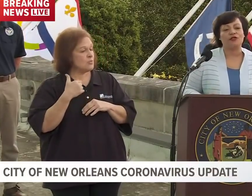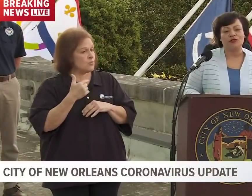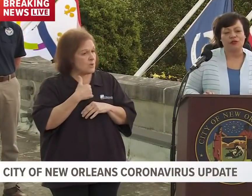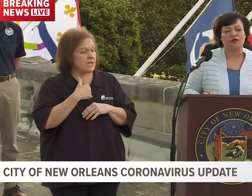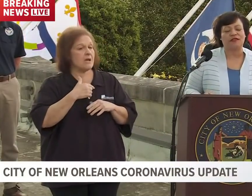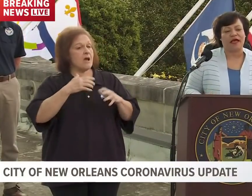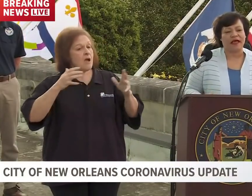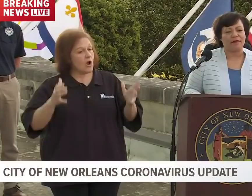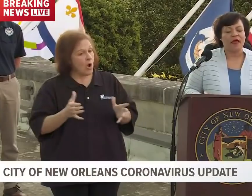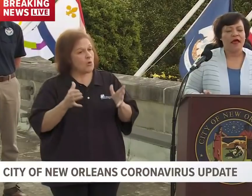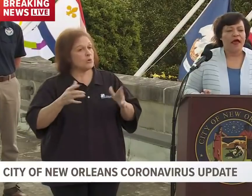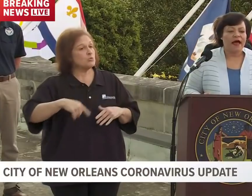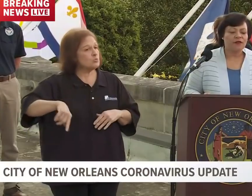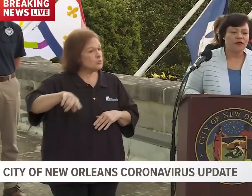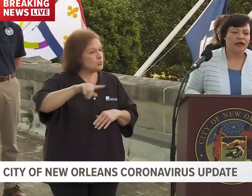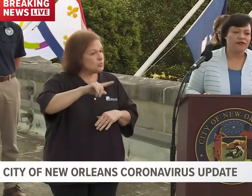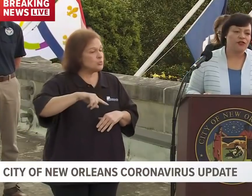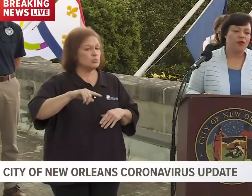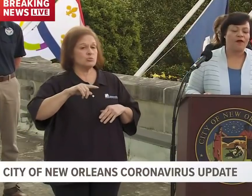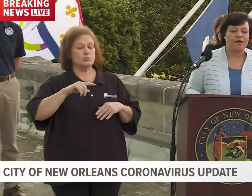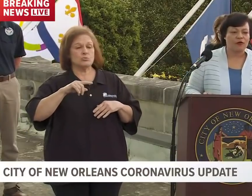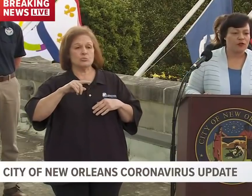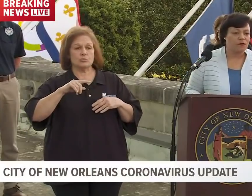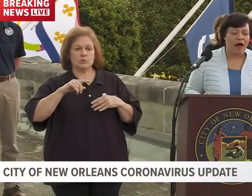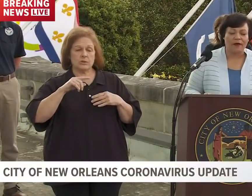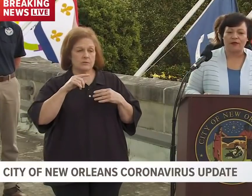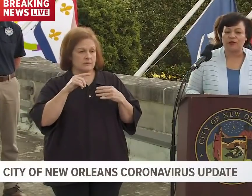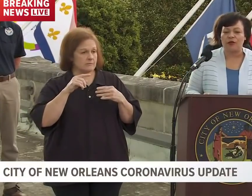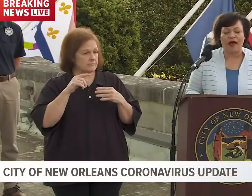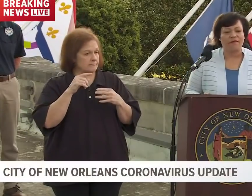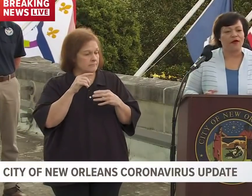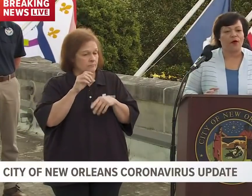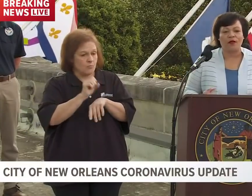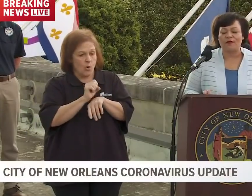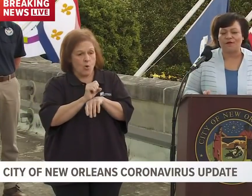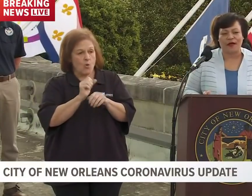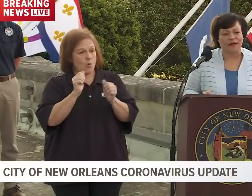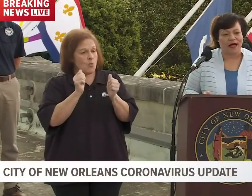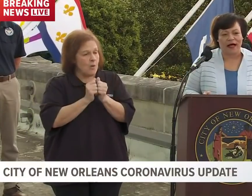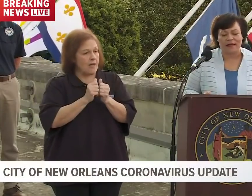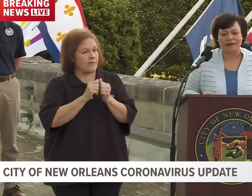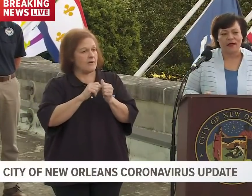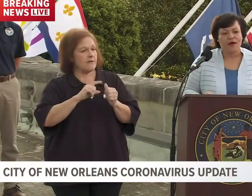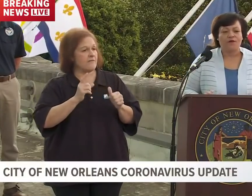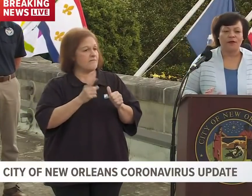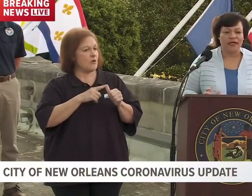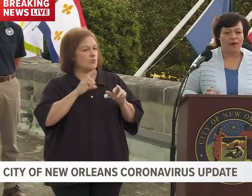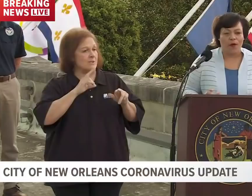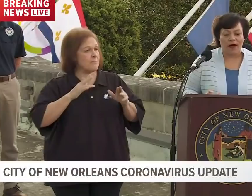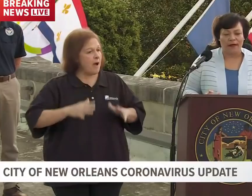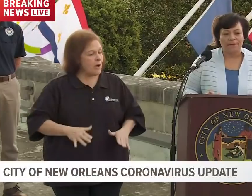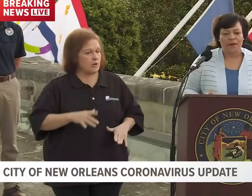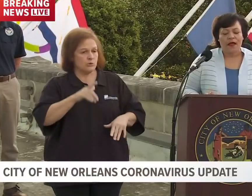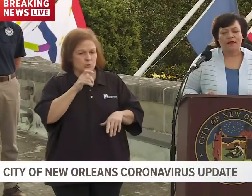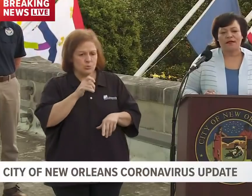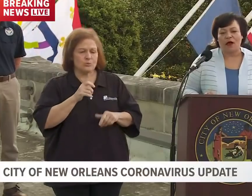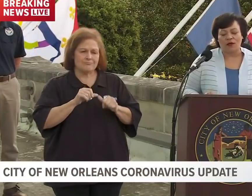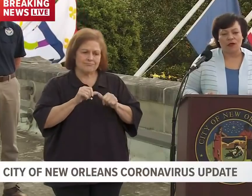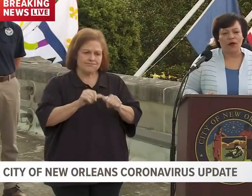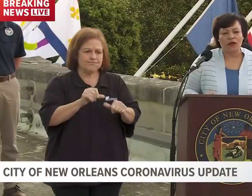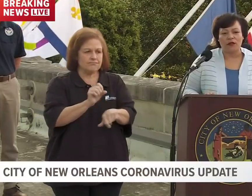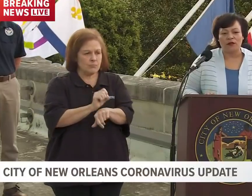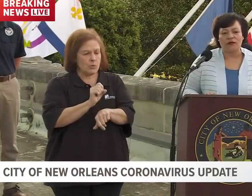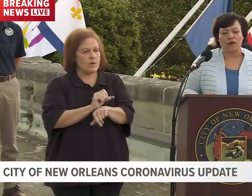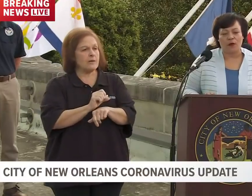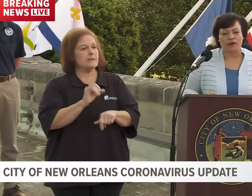encourage you to do the same as it relates to our first responders who have been on the front lines from day one. This